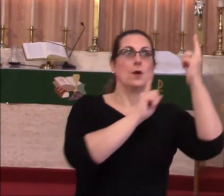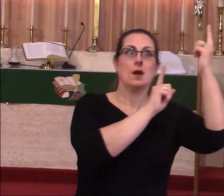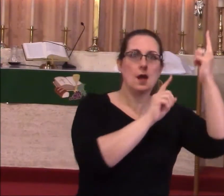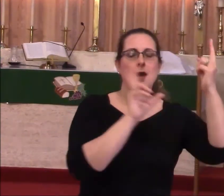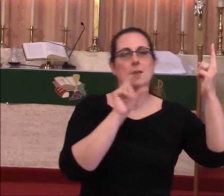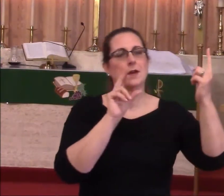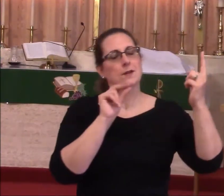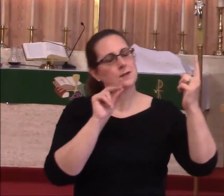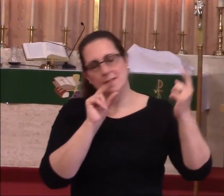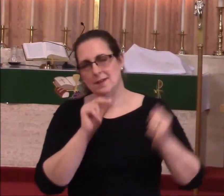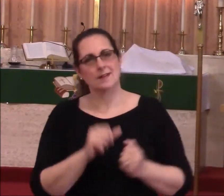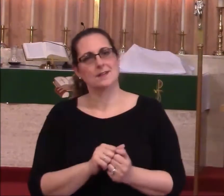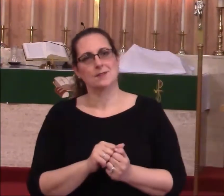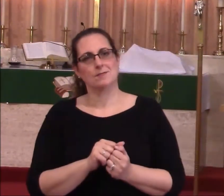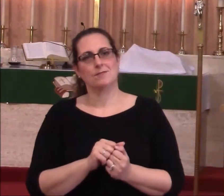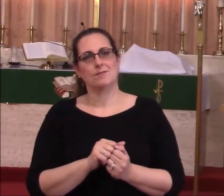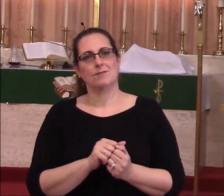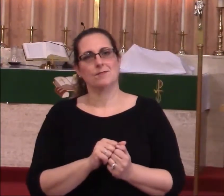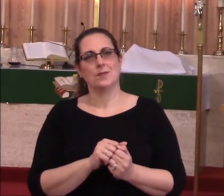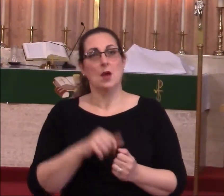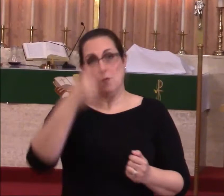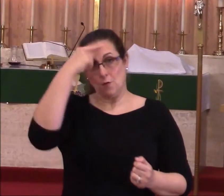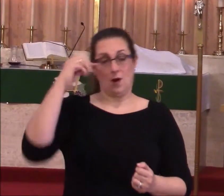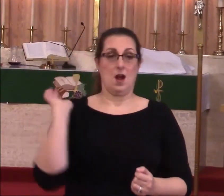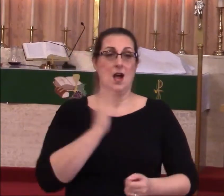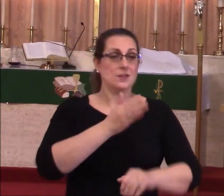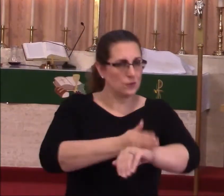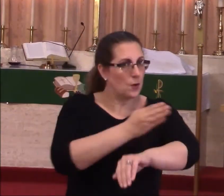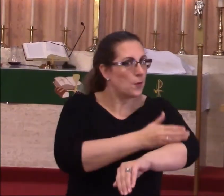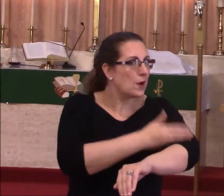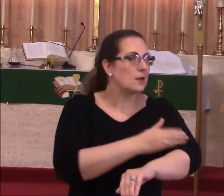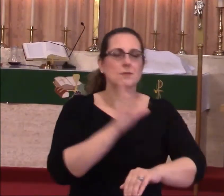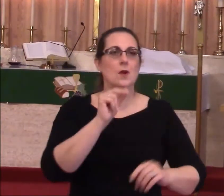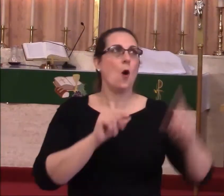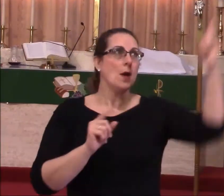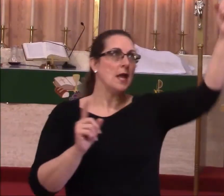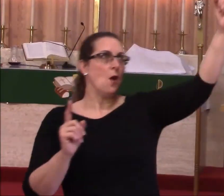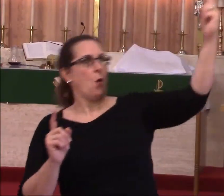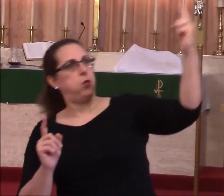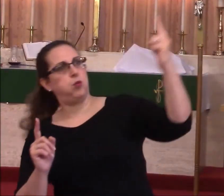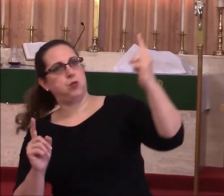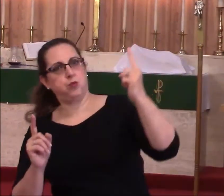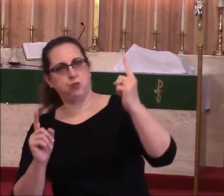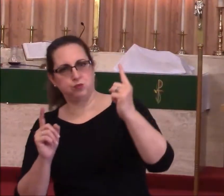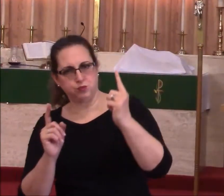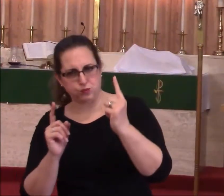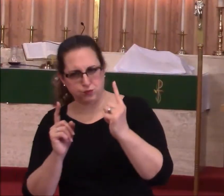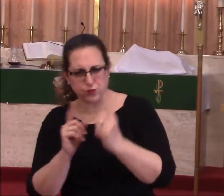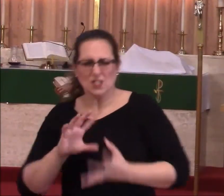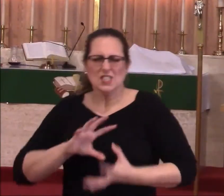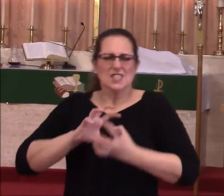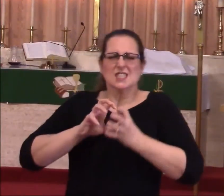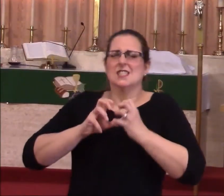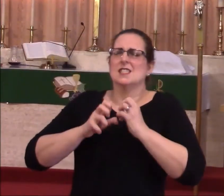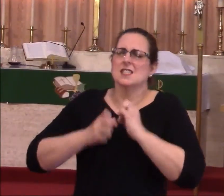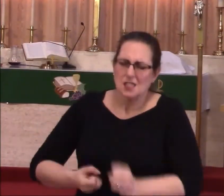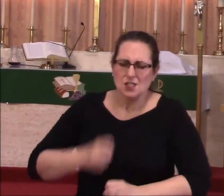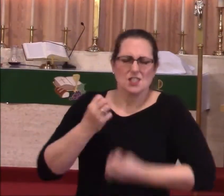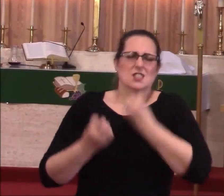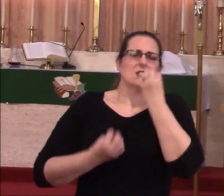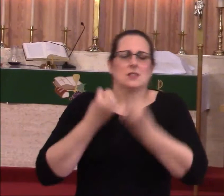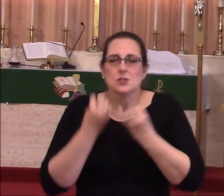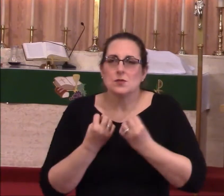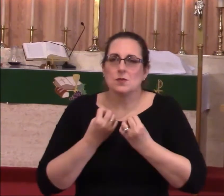get with the program and get better. He runs out to us in deep, gut-wrenching emotion,